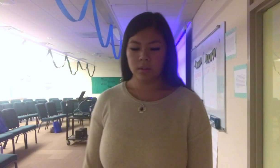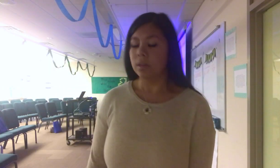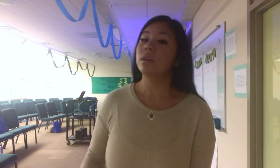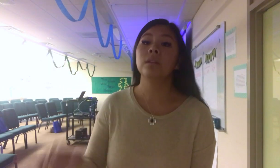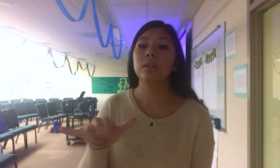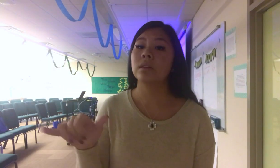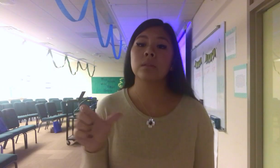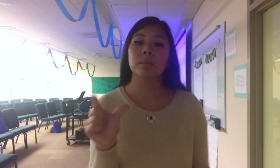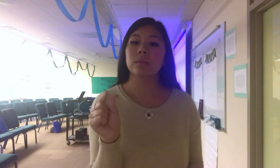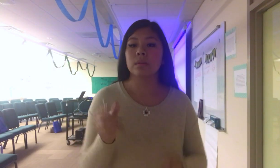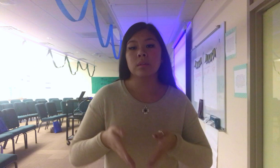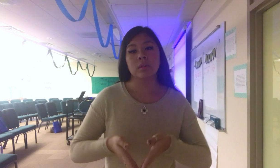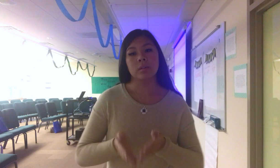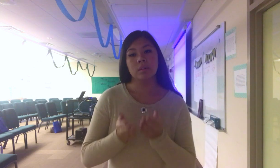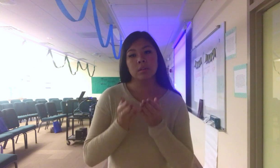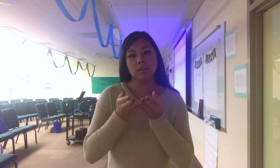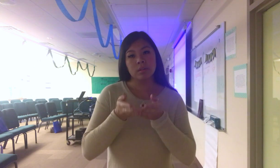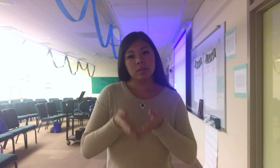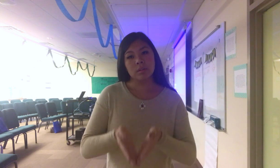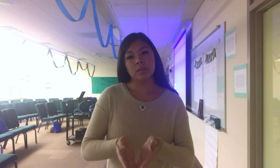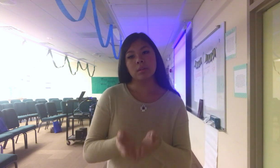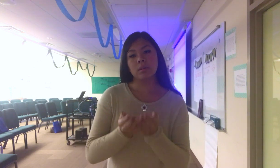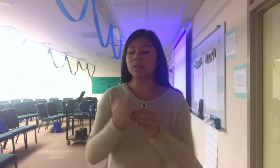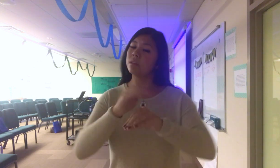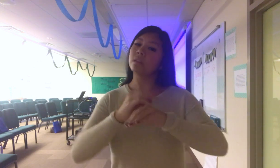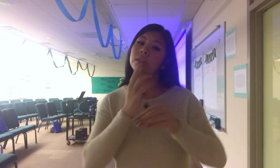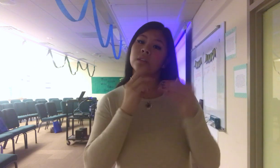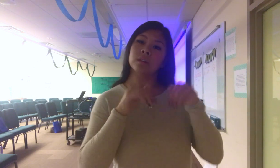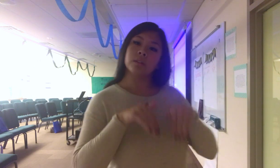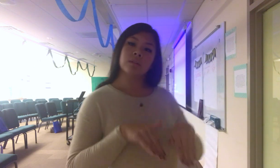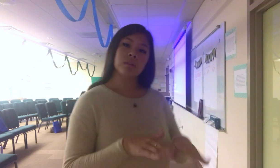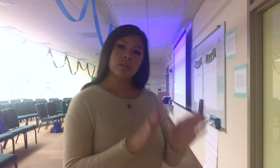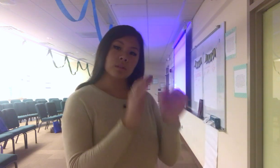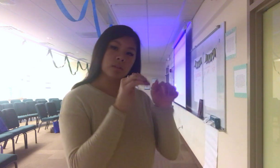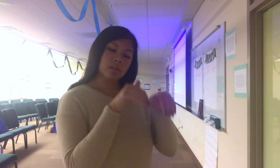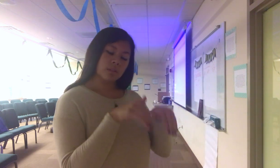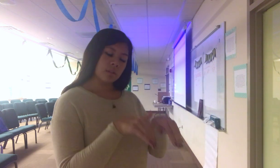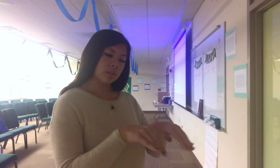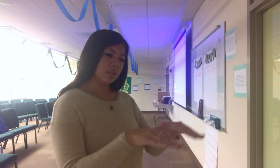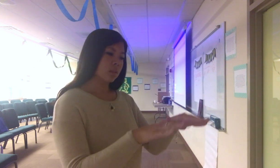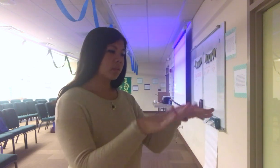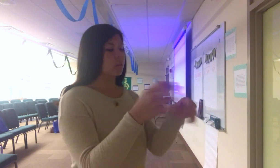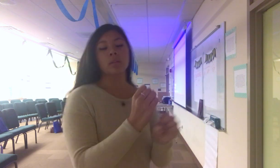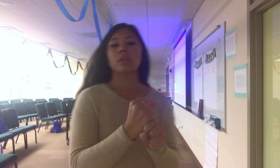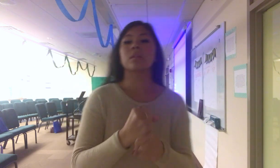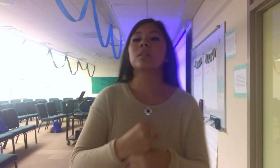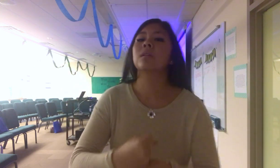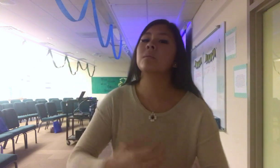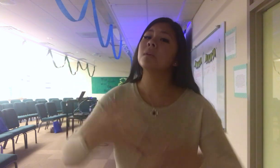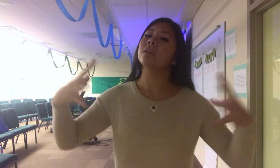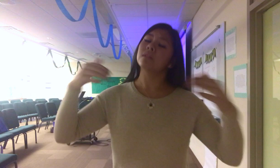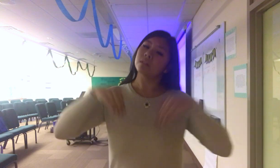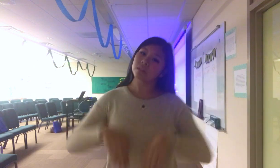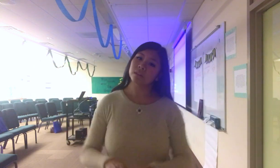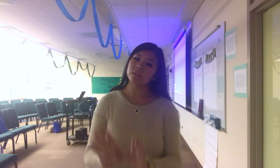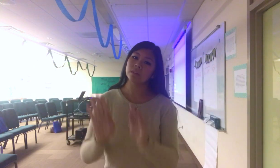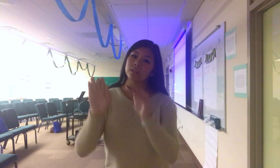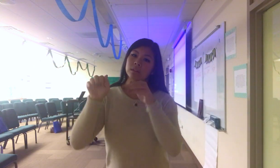Like a small boat on the ocean Sending big waves